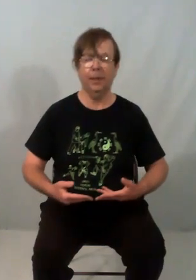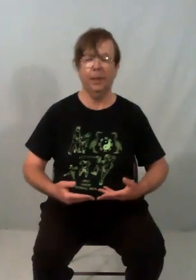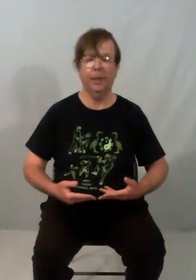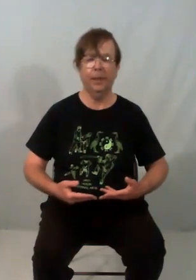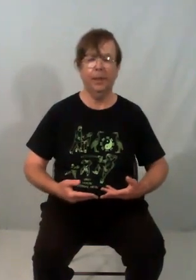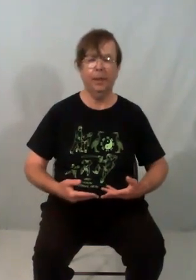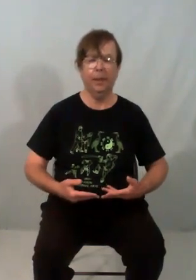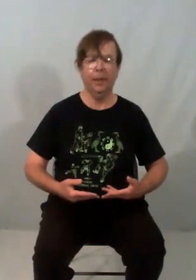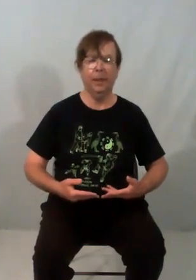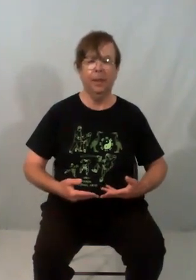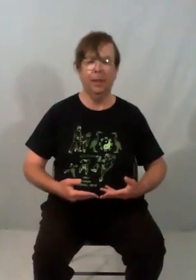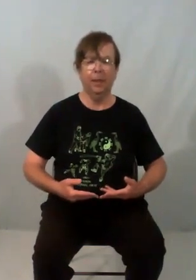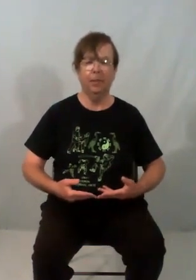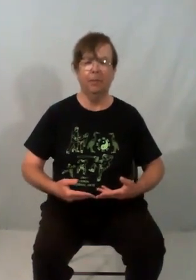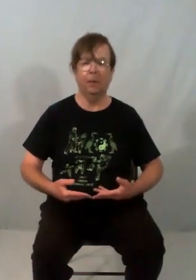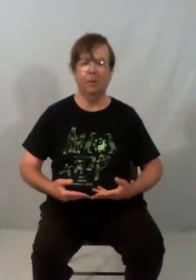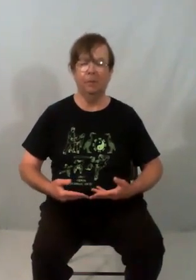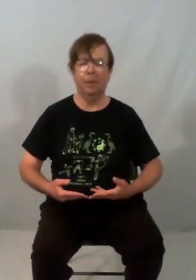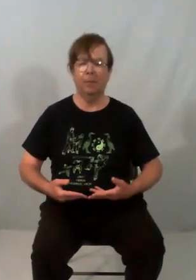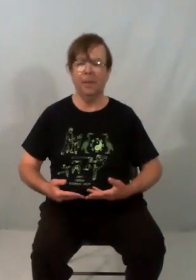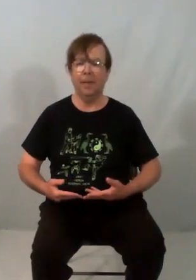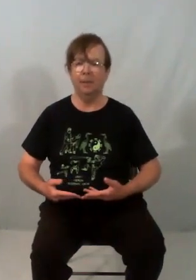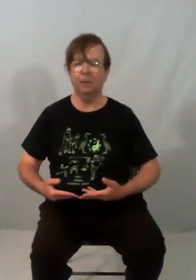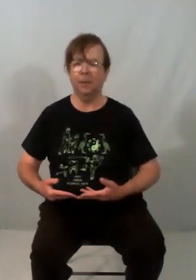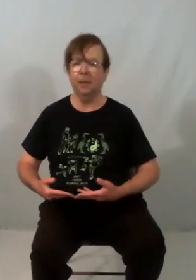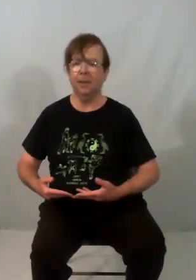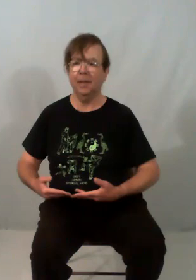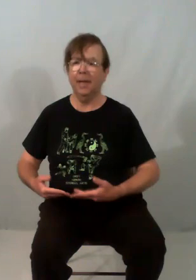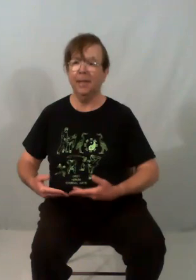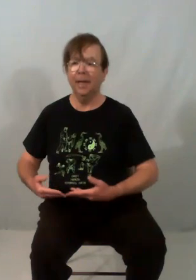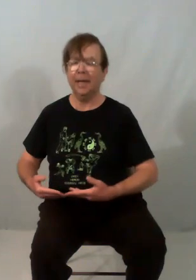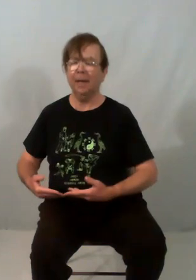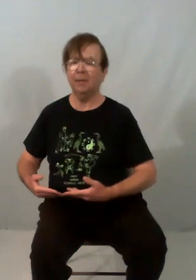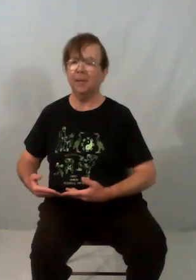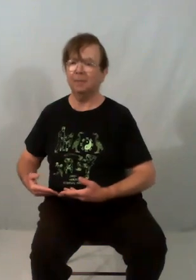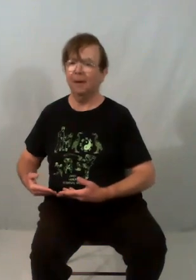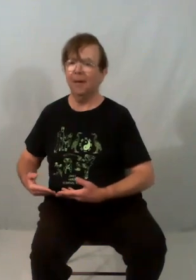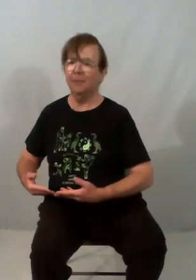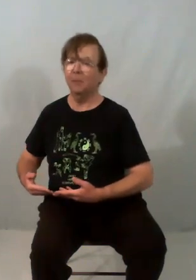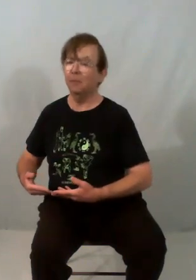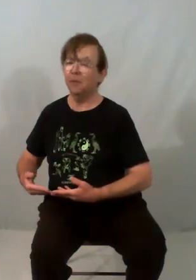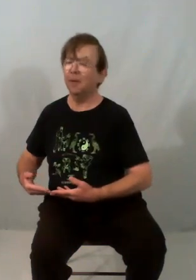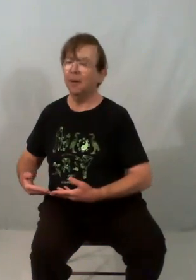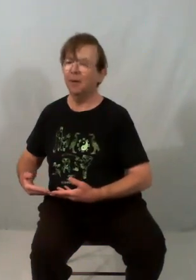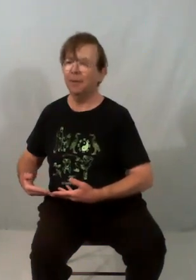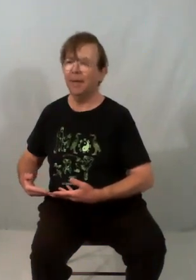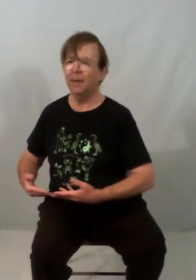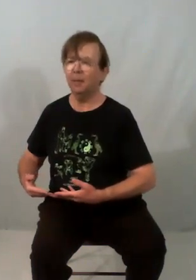four. Remember that little turn at the end. Count it as five or four and a half if it helps.